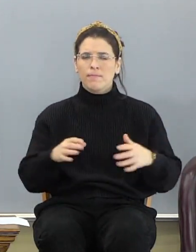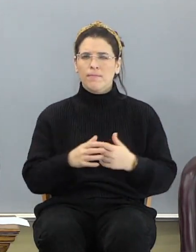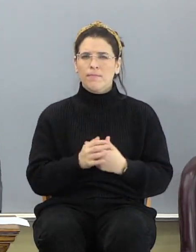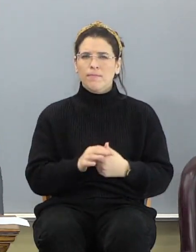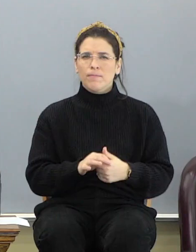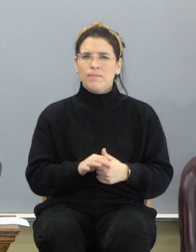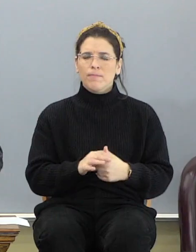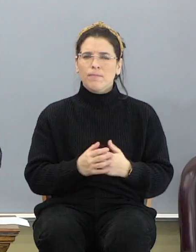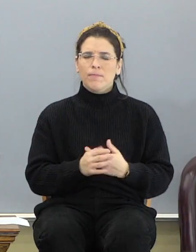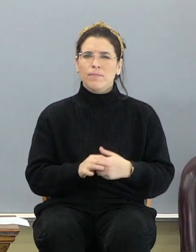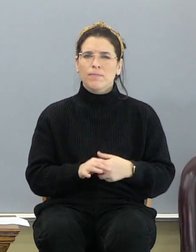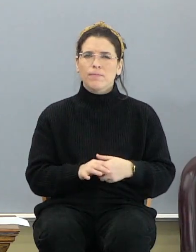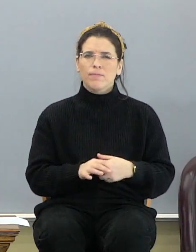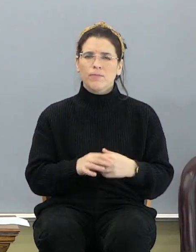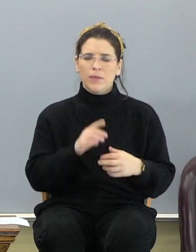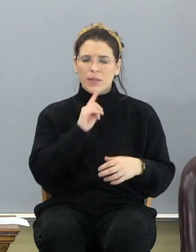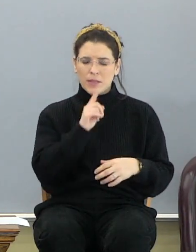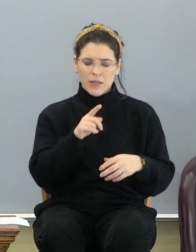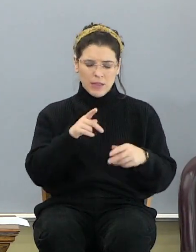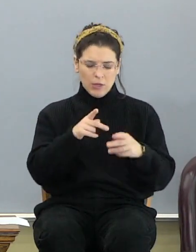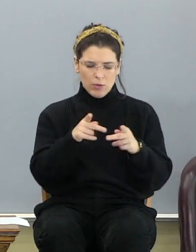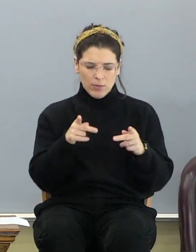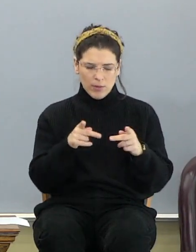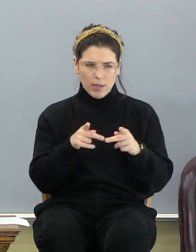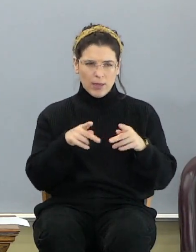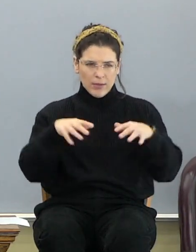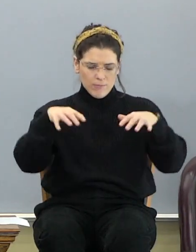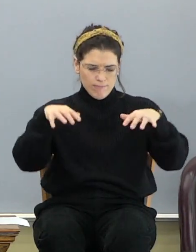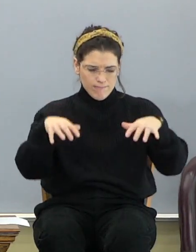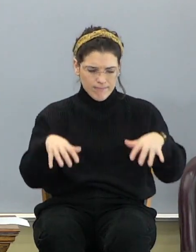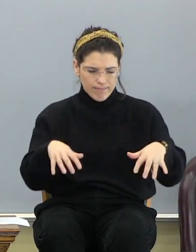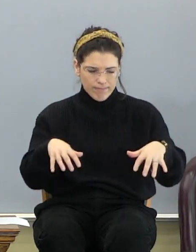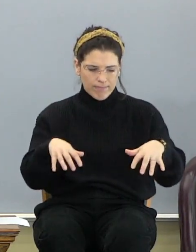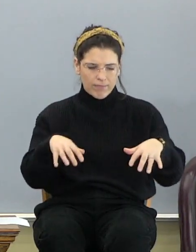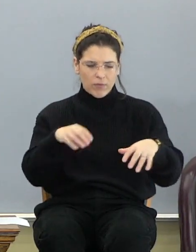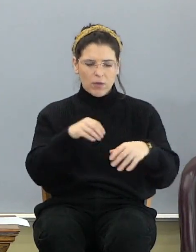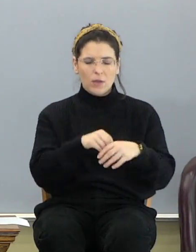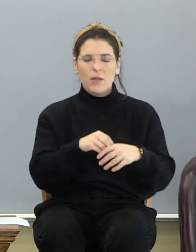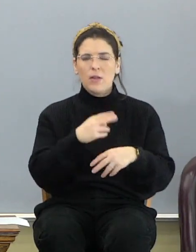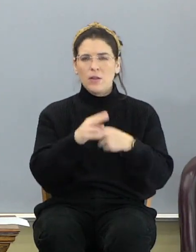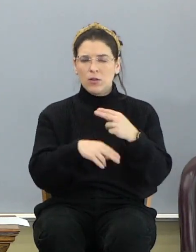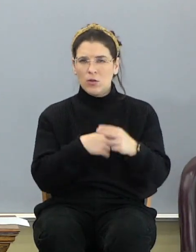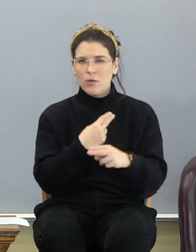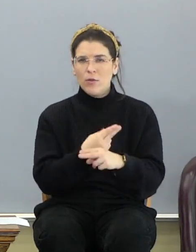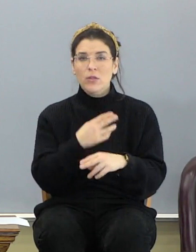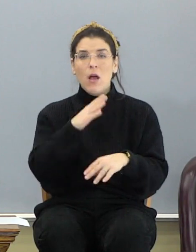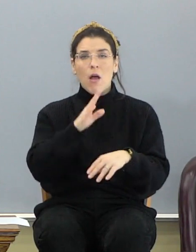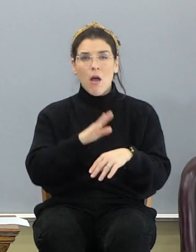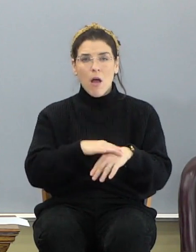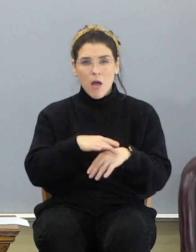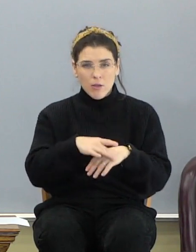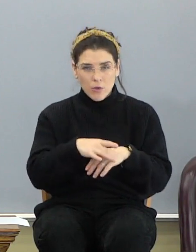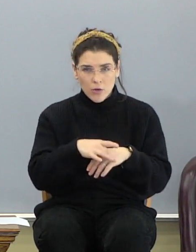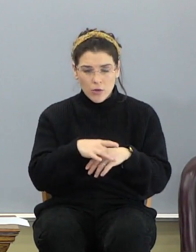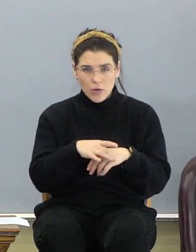He's literally placing a place, creating a place in the universe, on the earth,